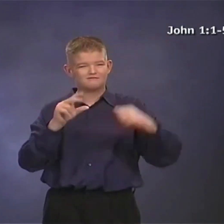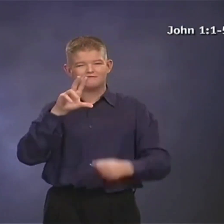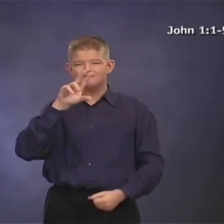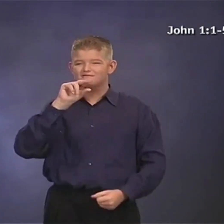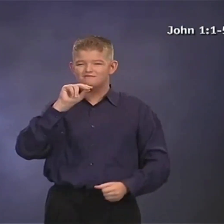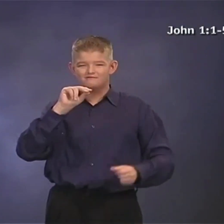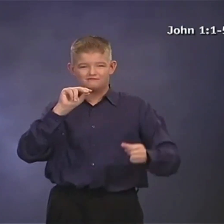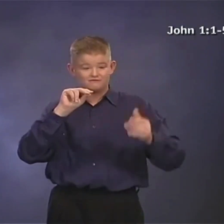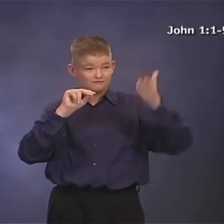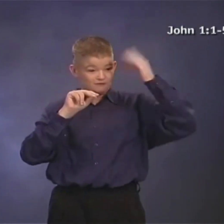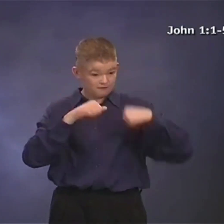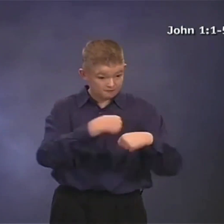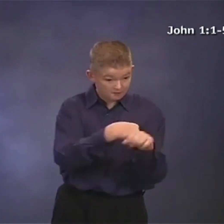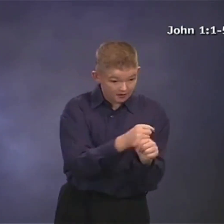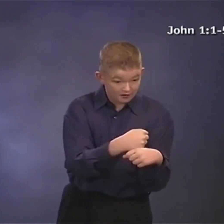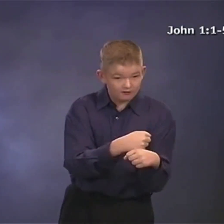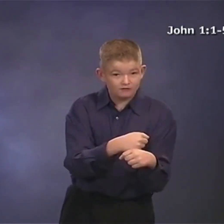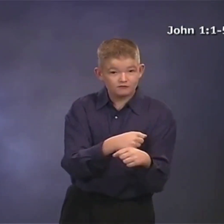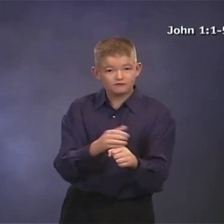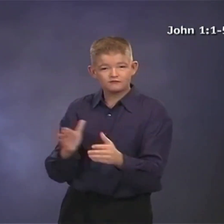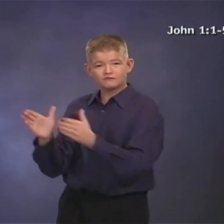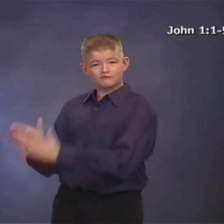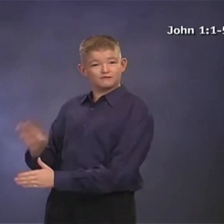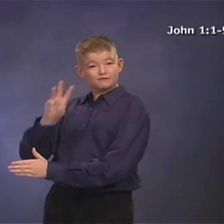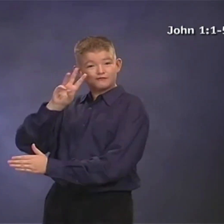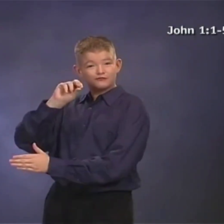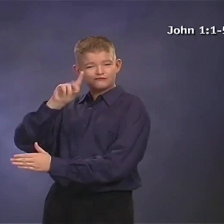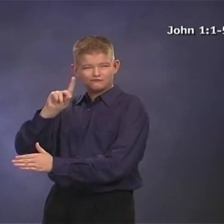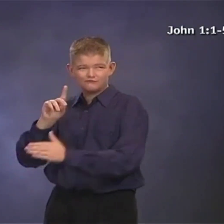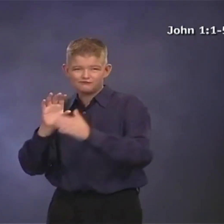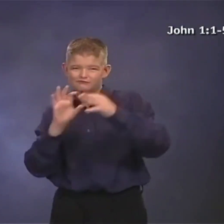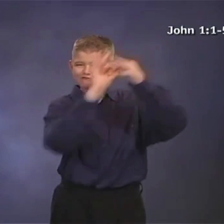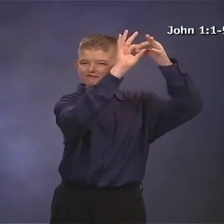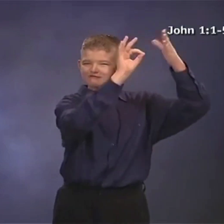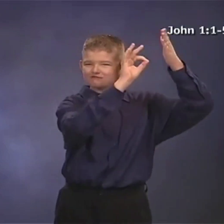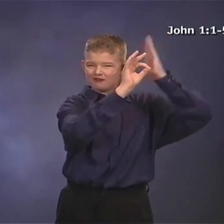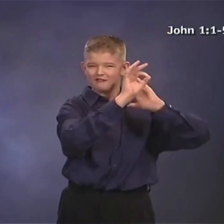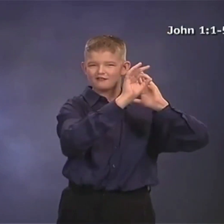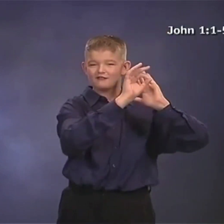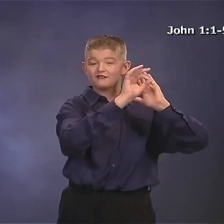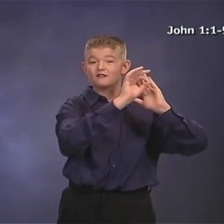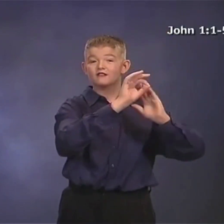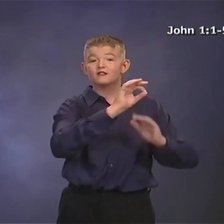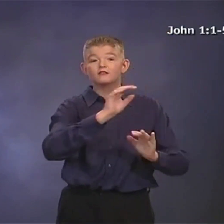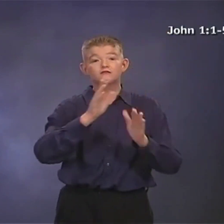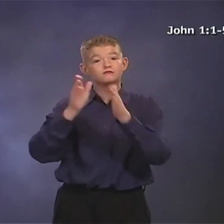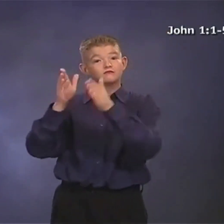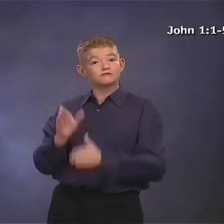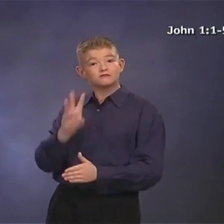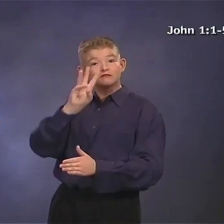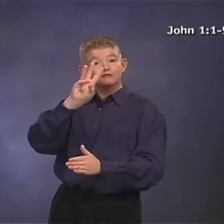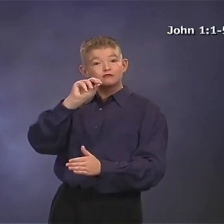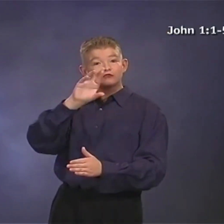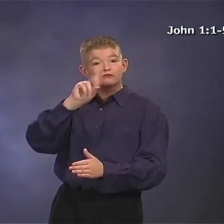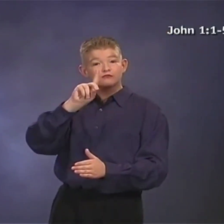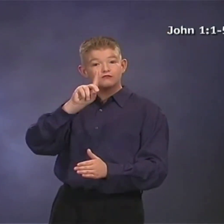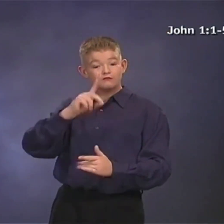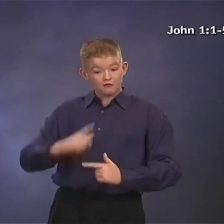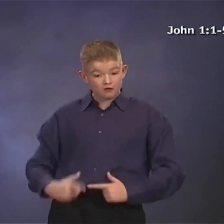In Him was life, and that life was the light of all mankind. The light shines